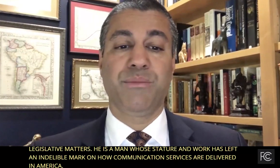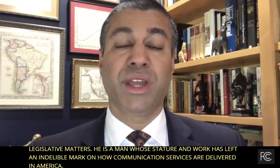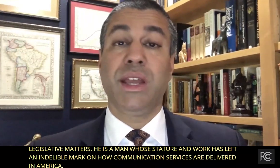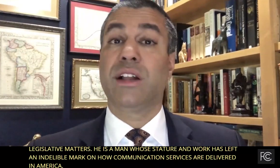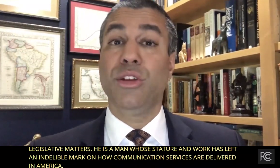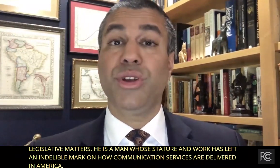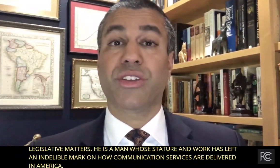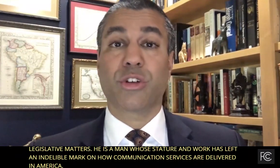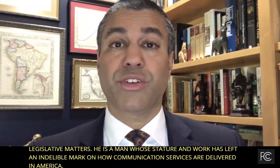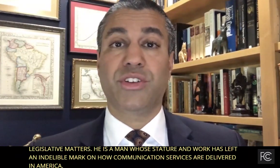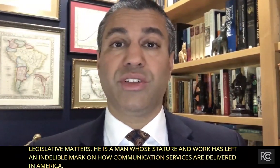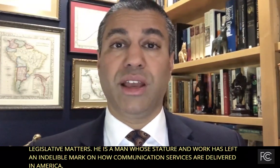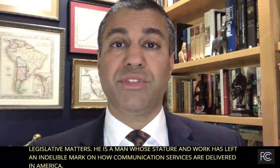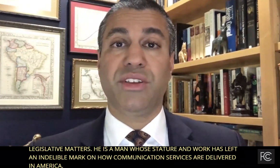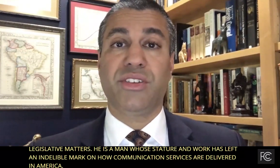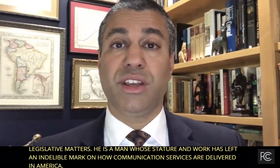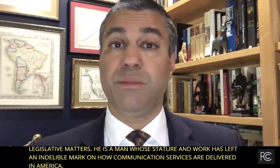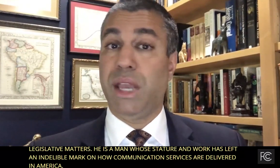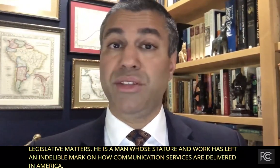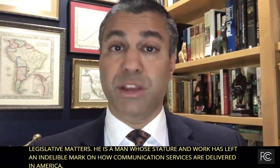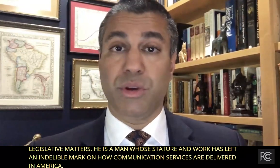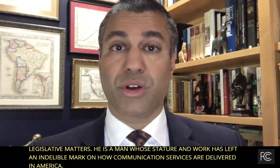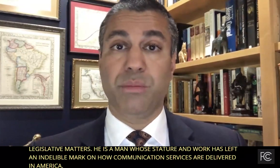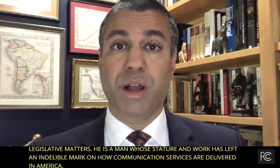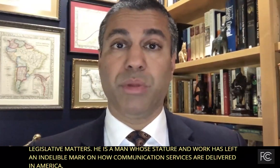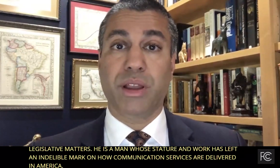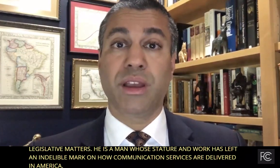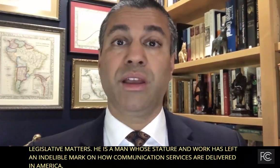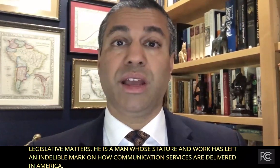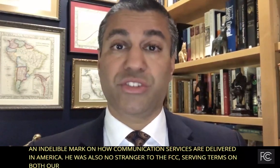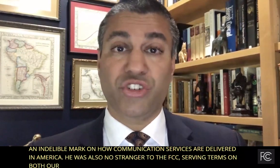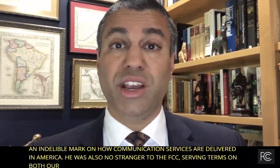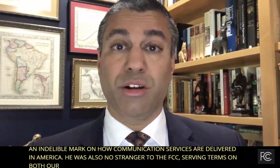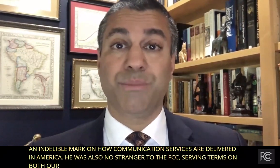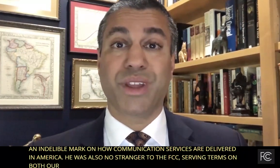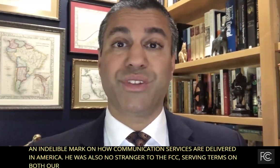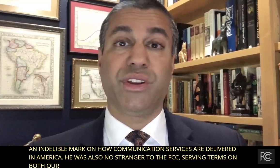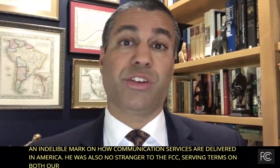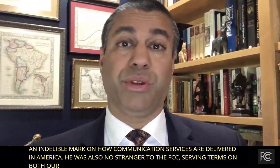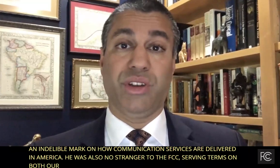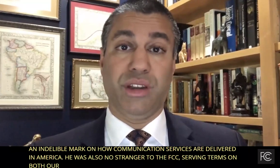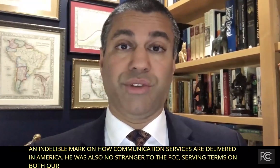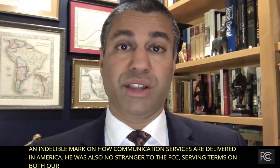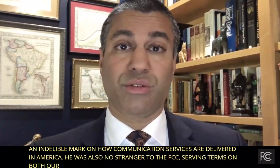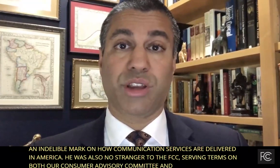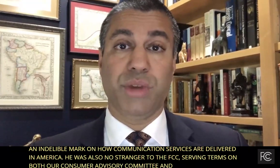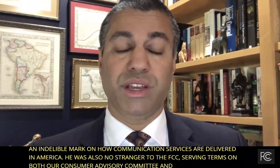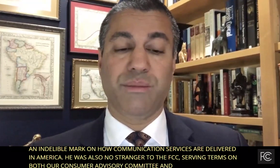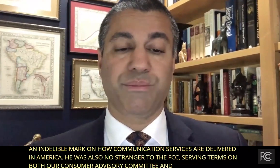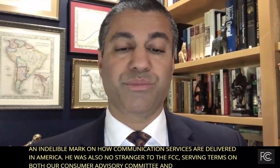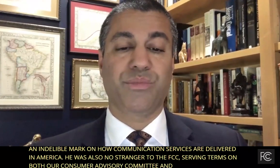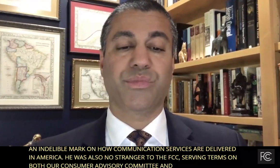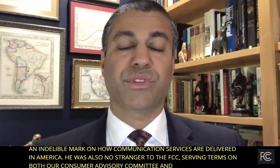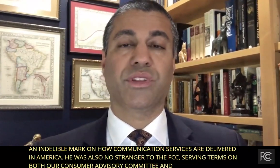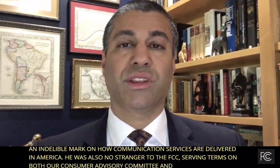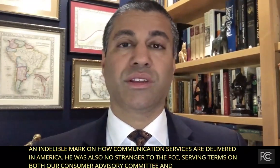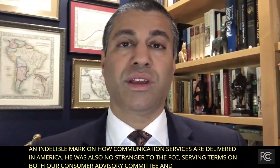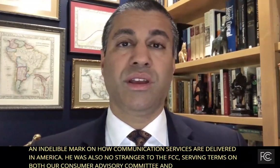Committee, including service to the FCC and the American public as chair of the Disability Advisory Committee.